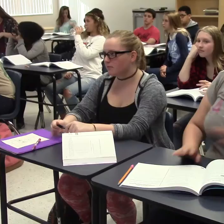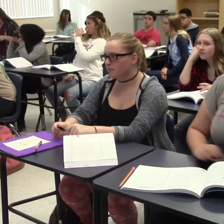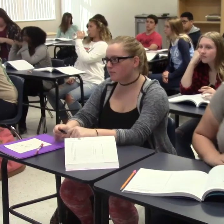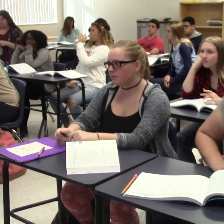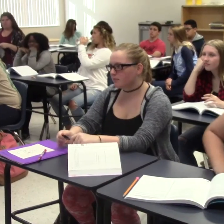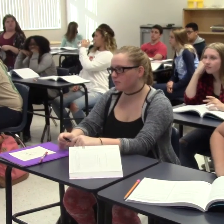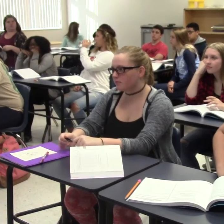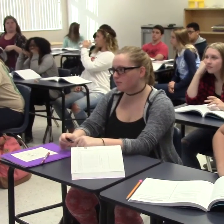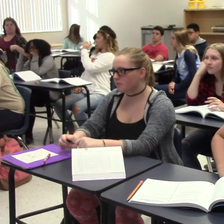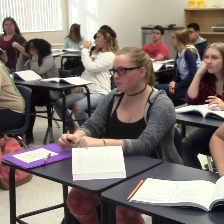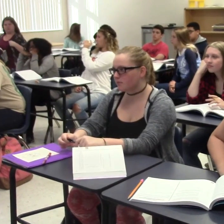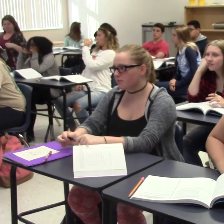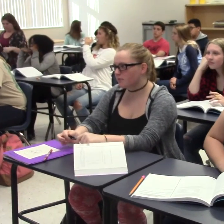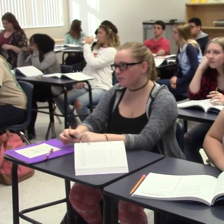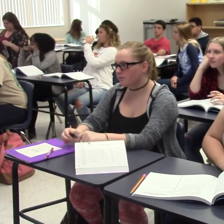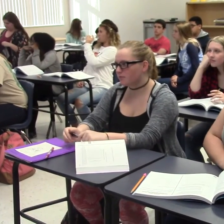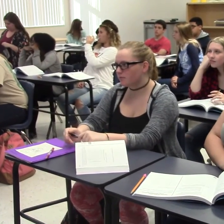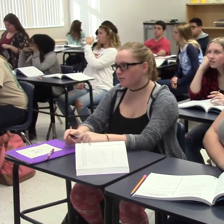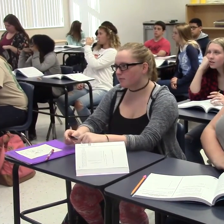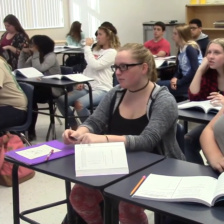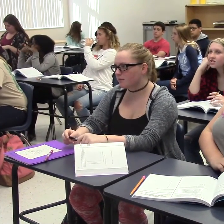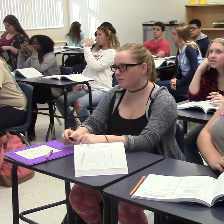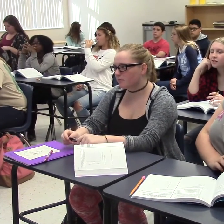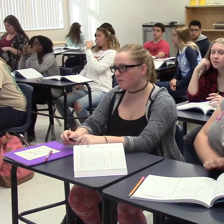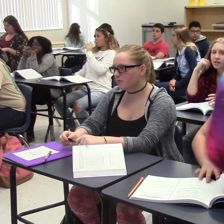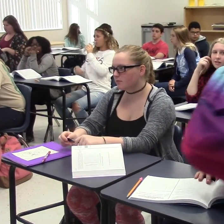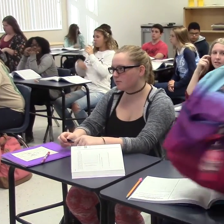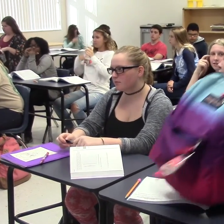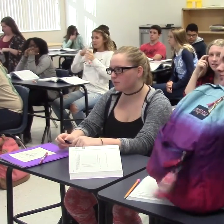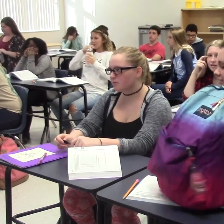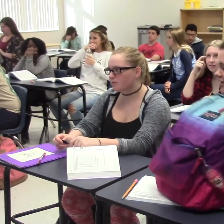Samantha goes on to explain how hard it is to communicate to other people.